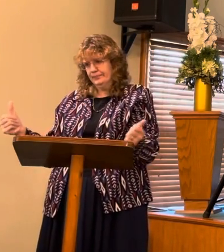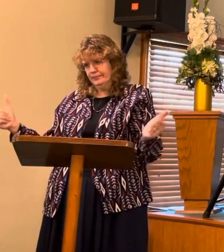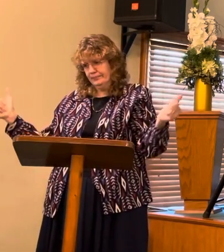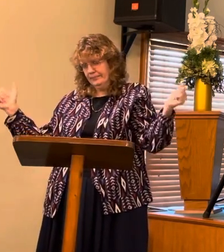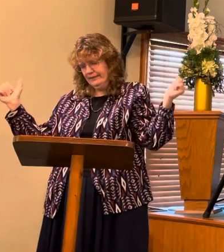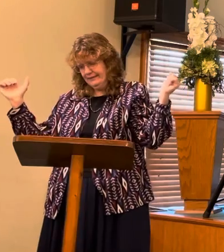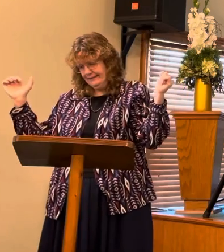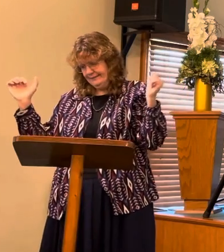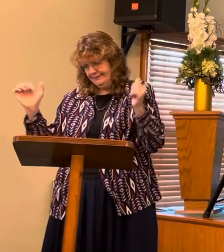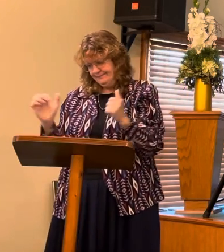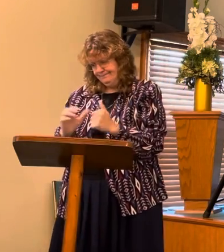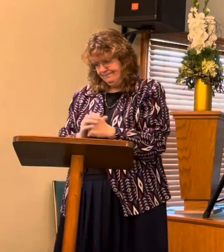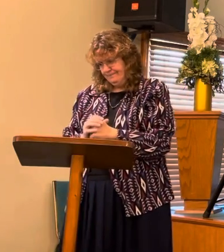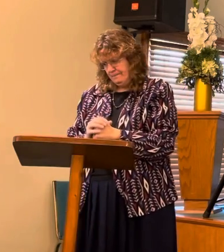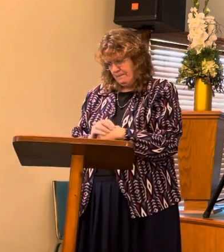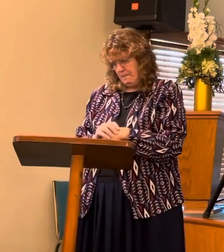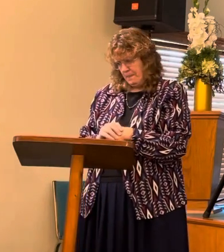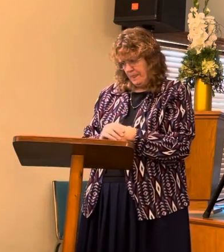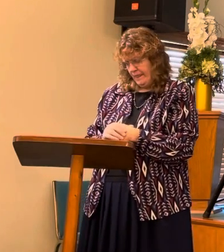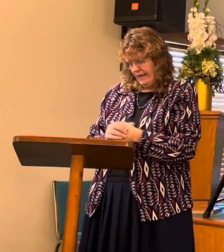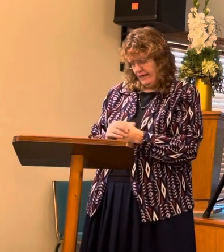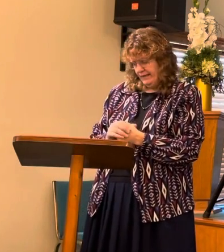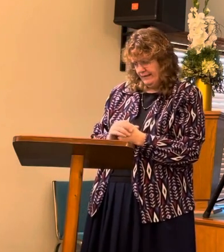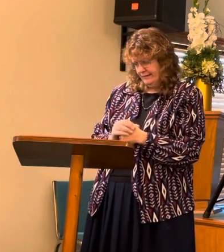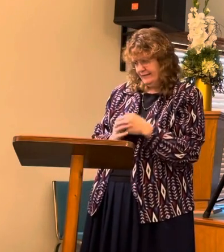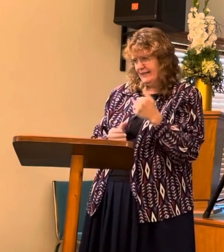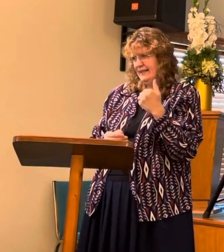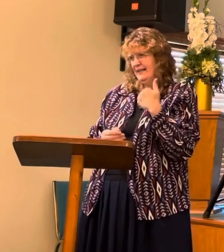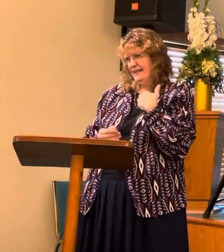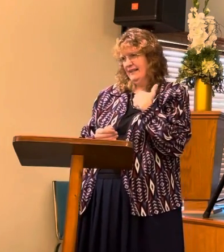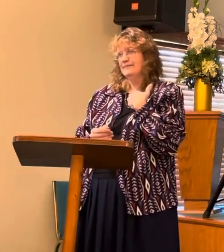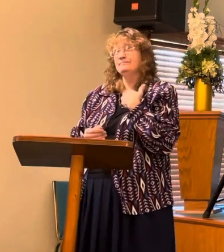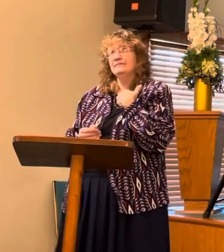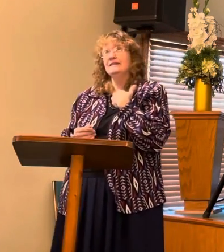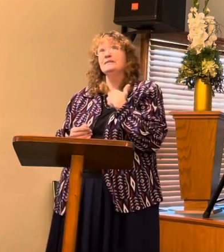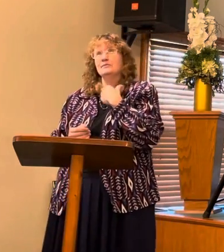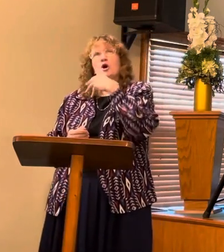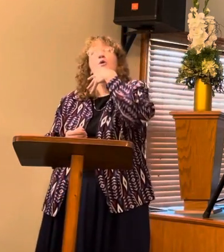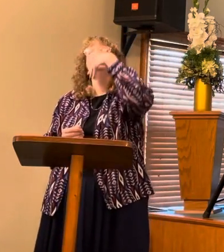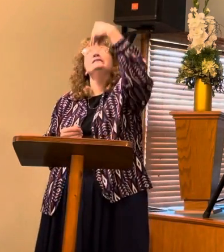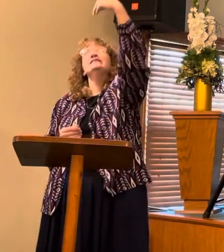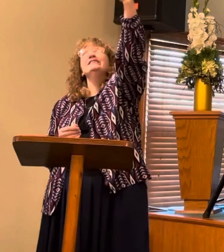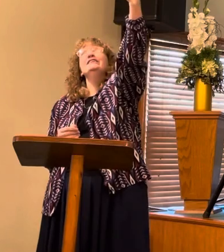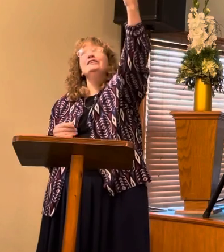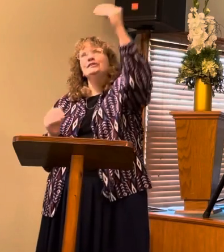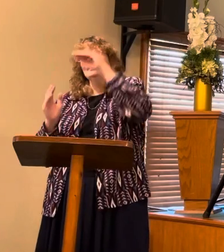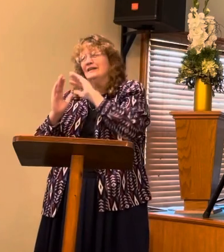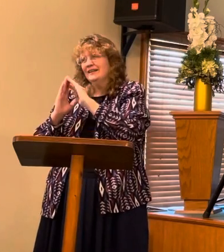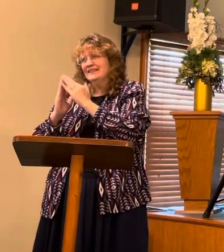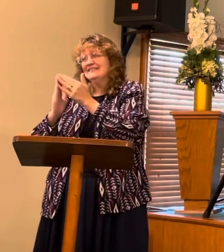but I am going to a